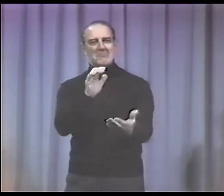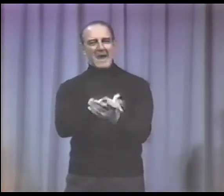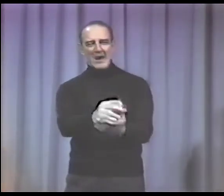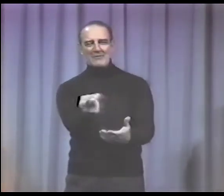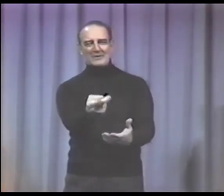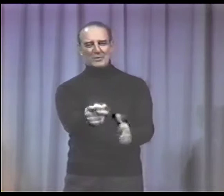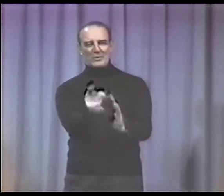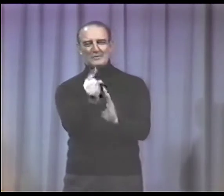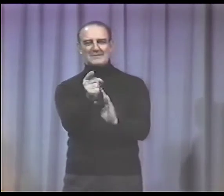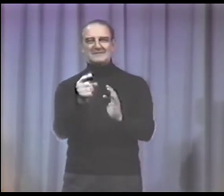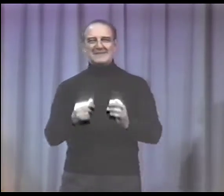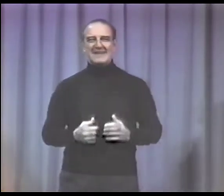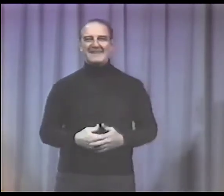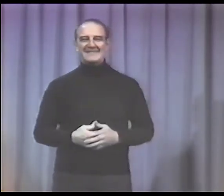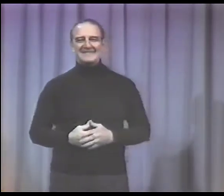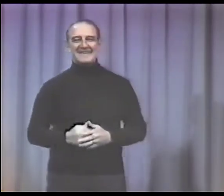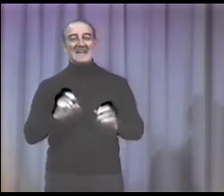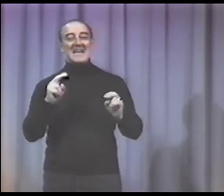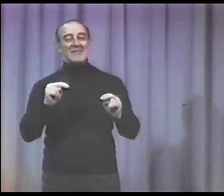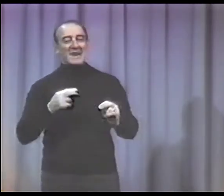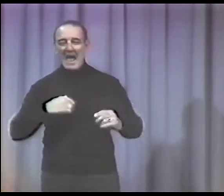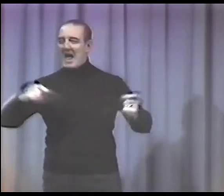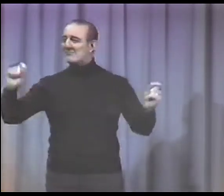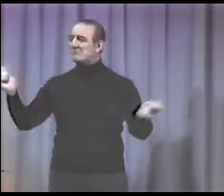Bible in hand to marry the two.